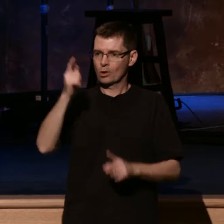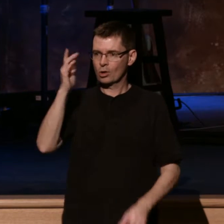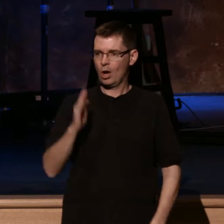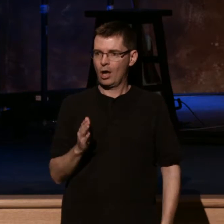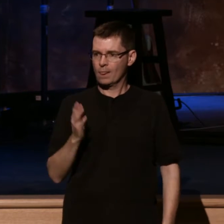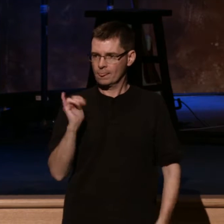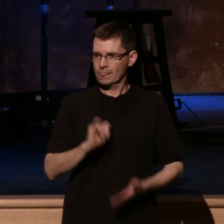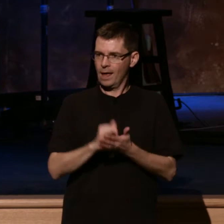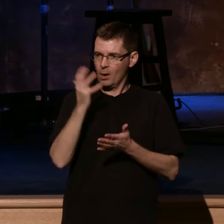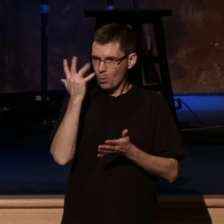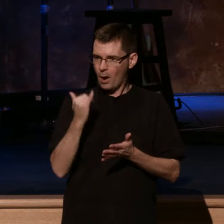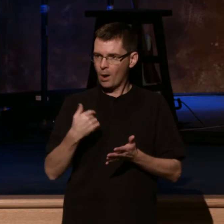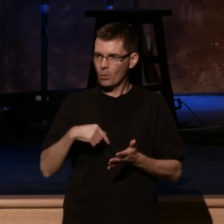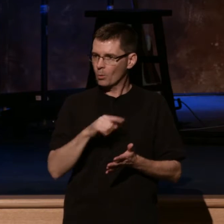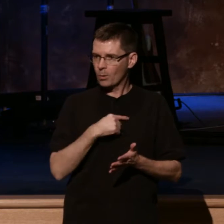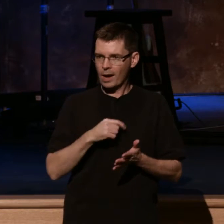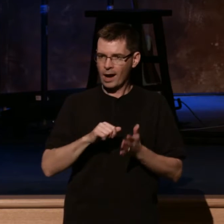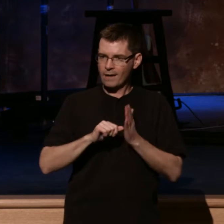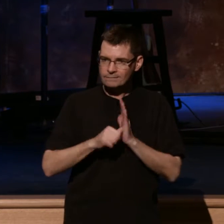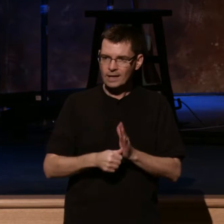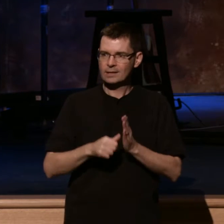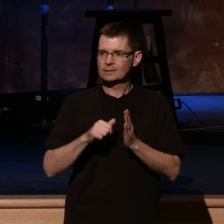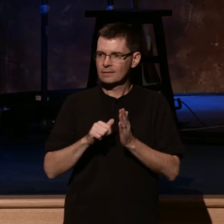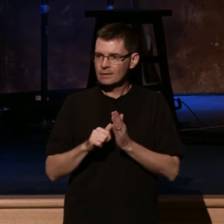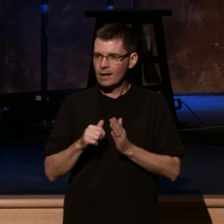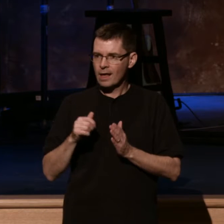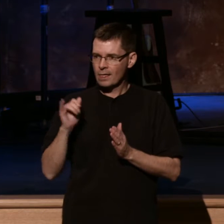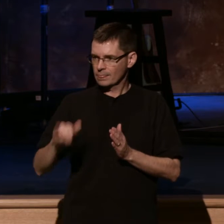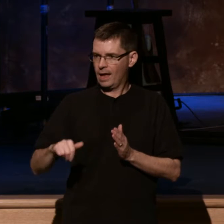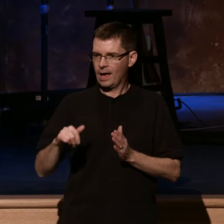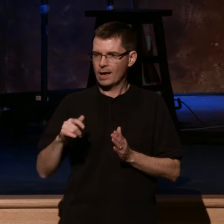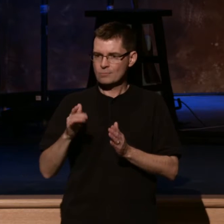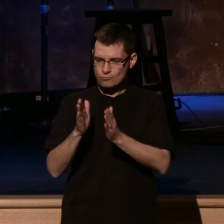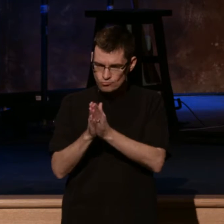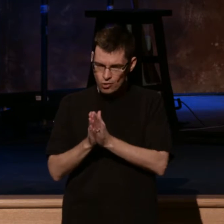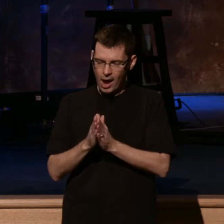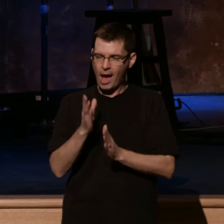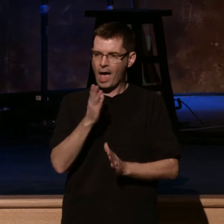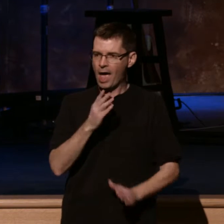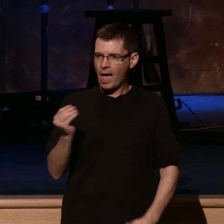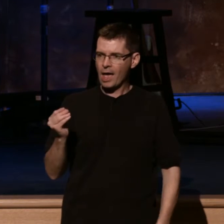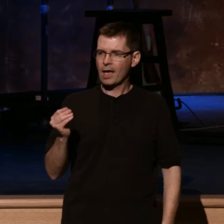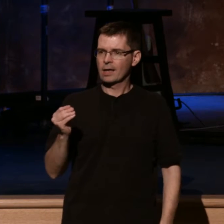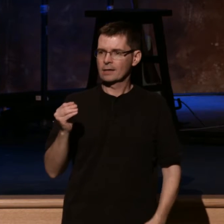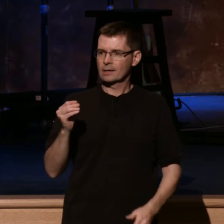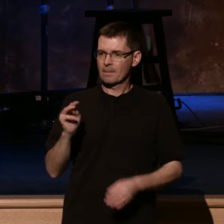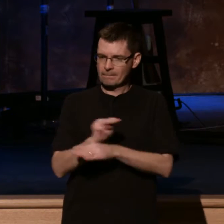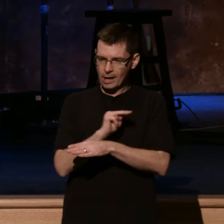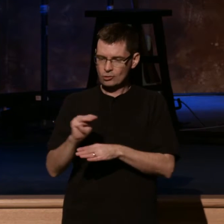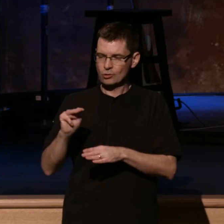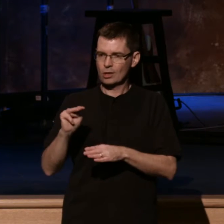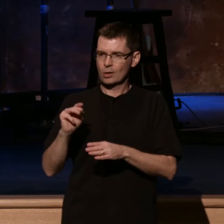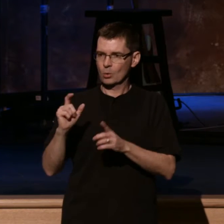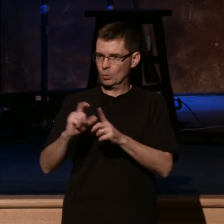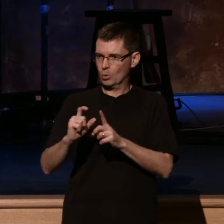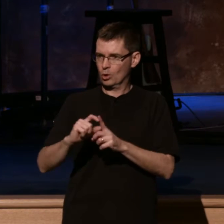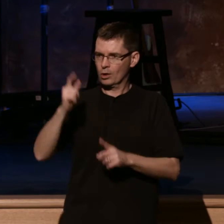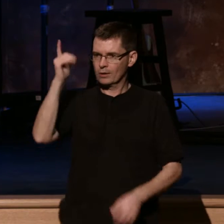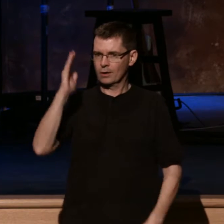emphasize Acts 6-4, and we have a fellowship of pastors that just let's continue to focus on prayer and the ministry of the Word. And I will tell you, in